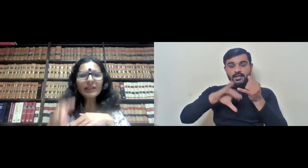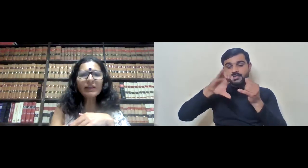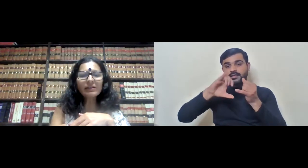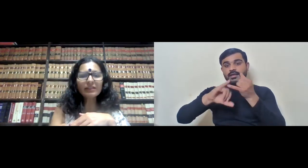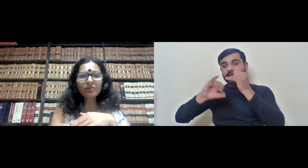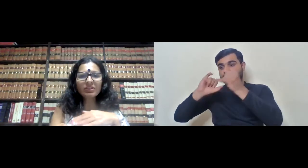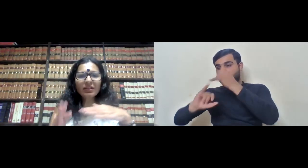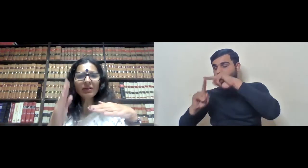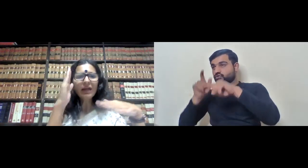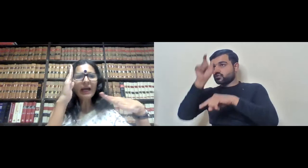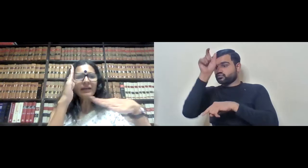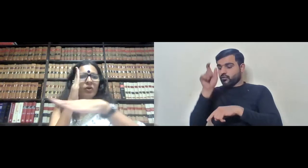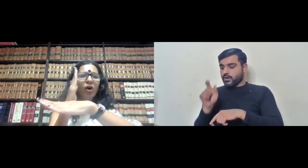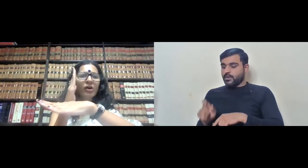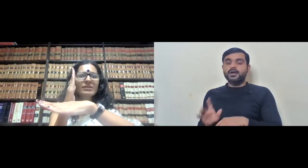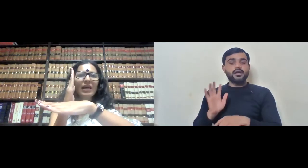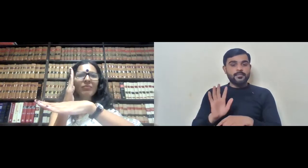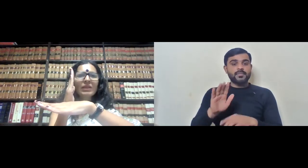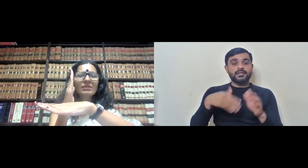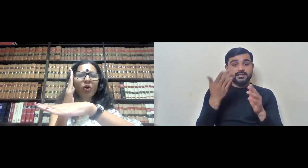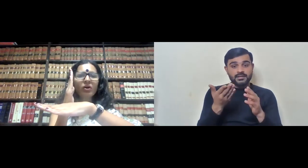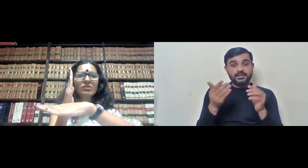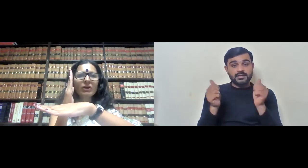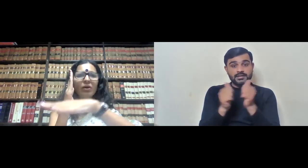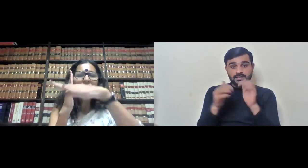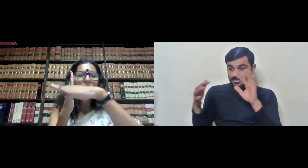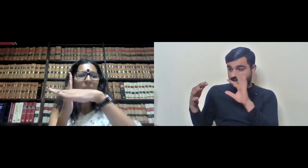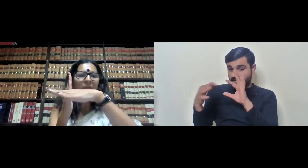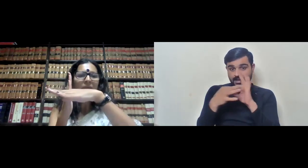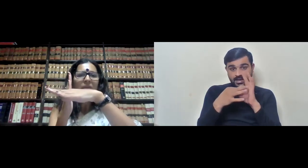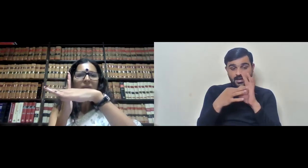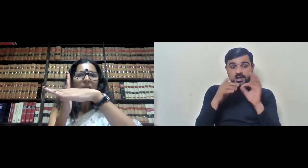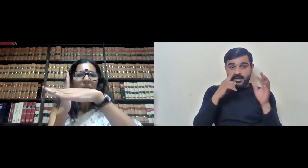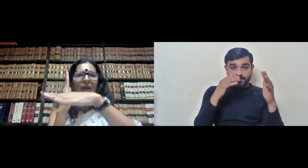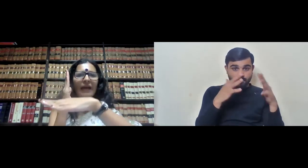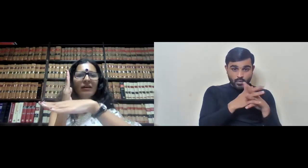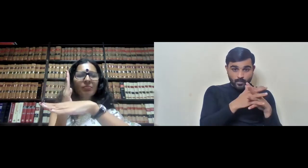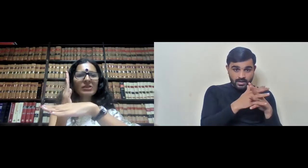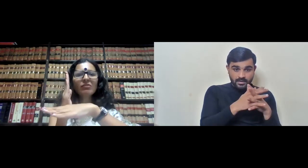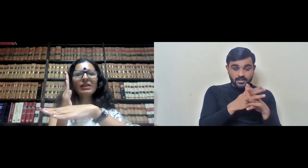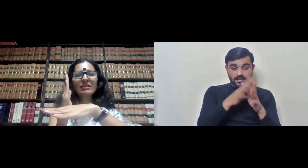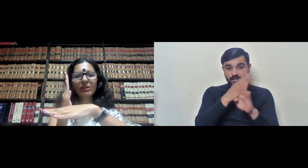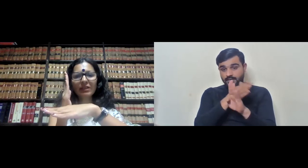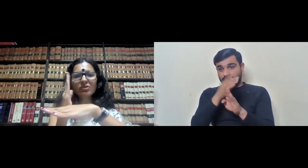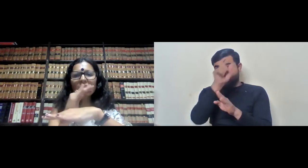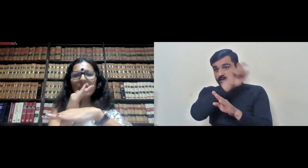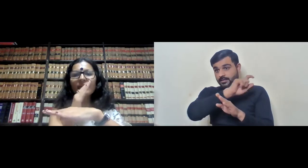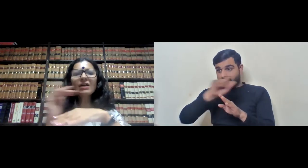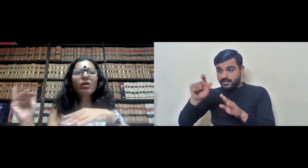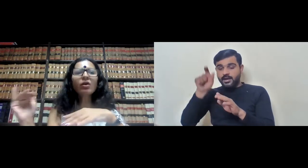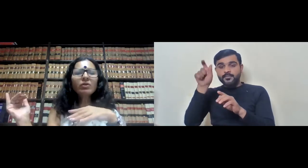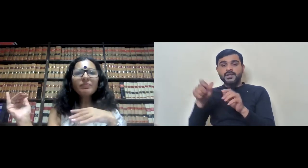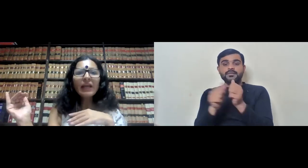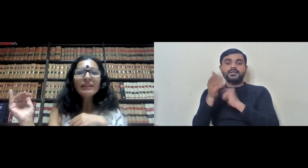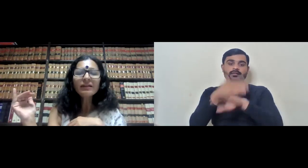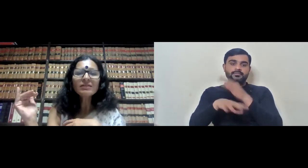are all vertical reservation. And across them is the horizontal of women and person with disability. So, that is